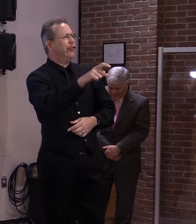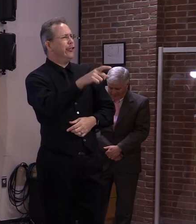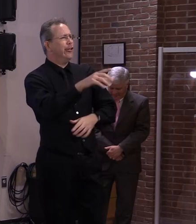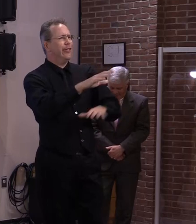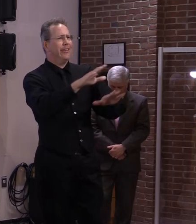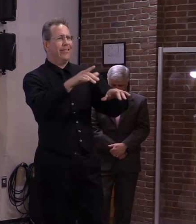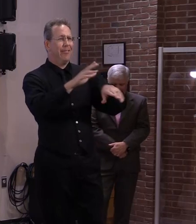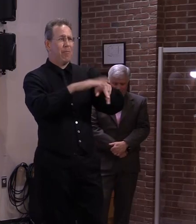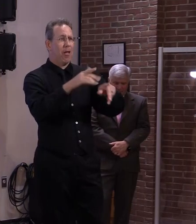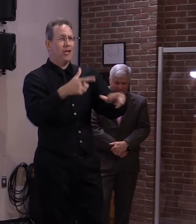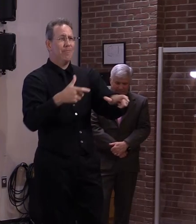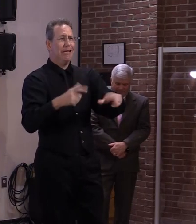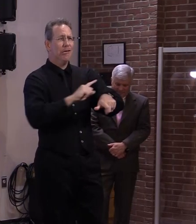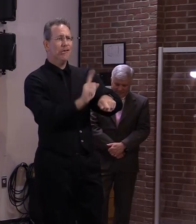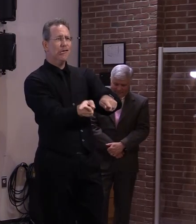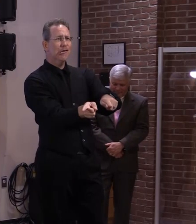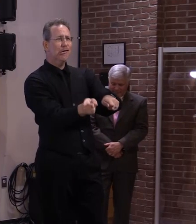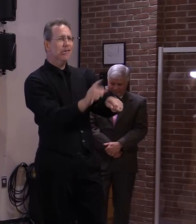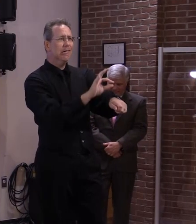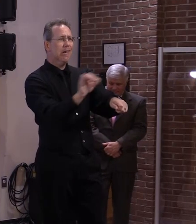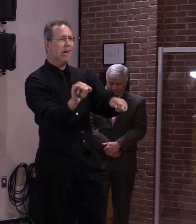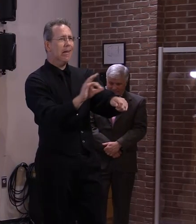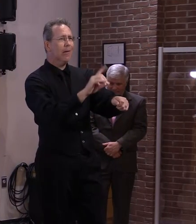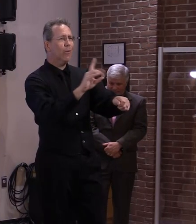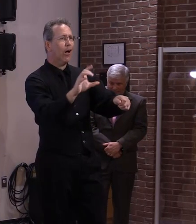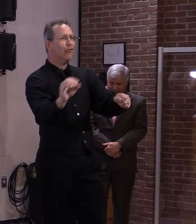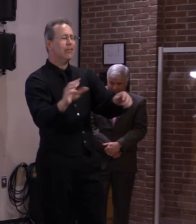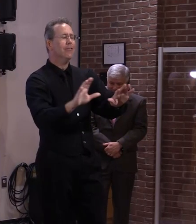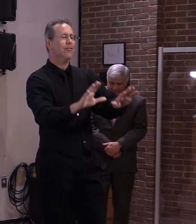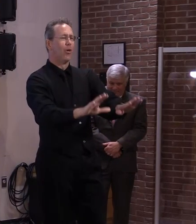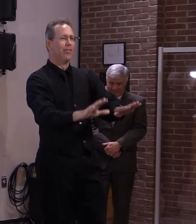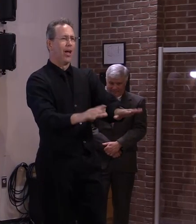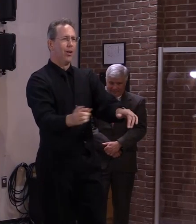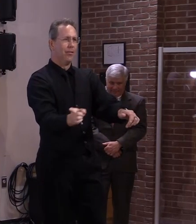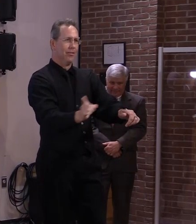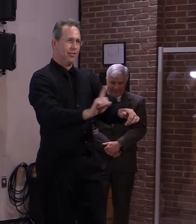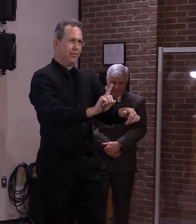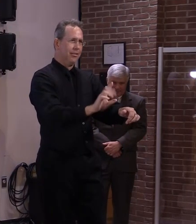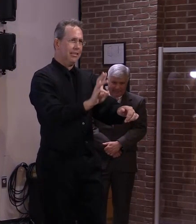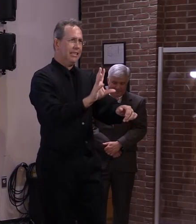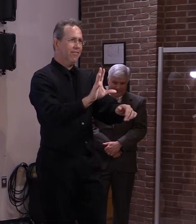very good thank you all